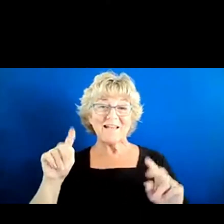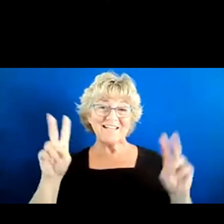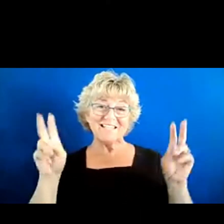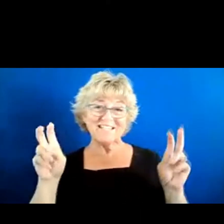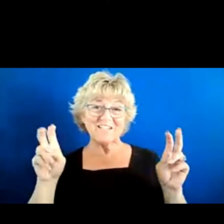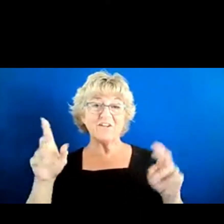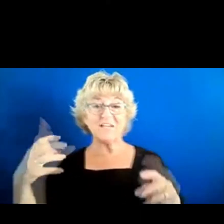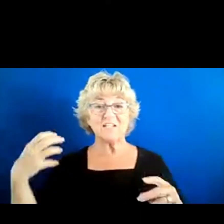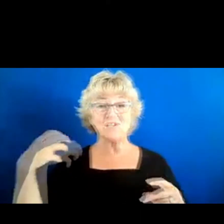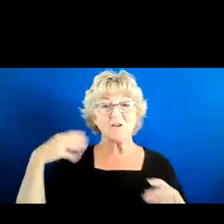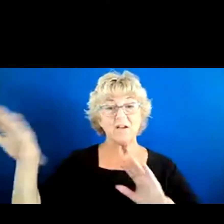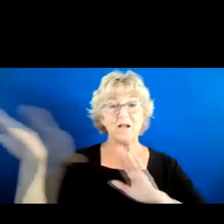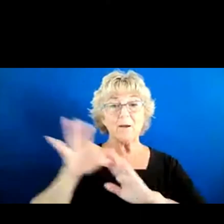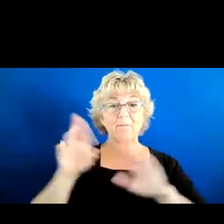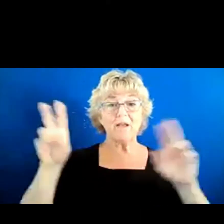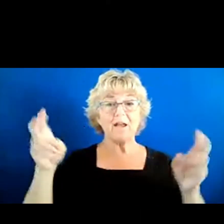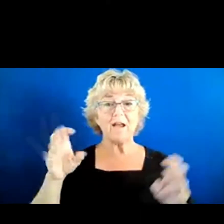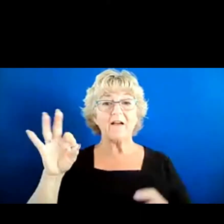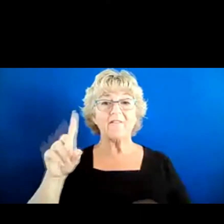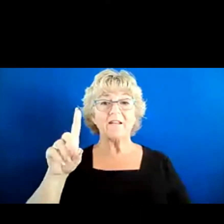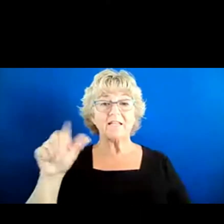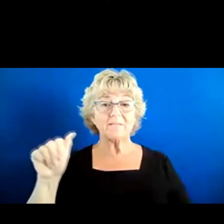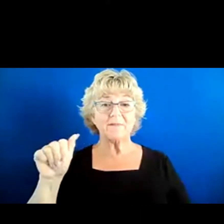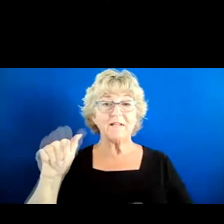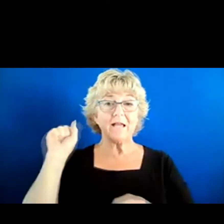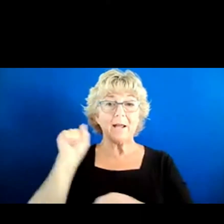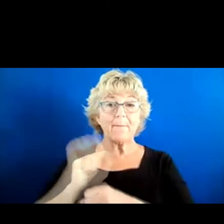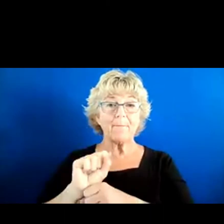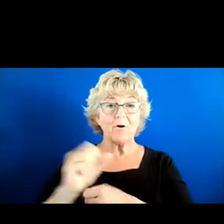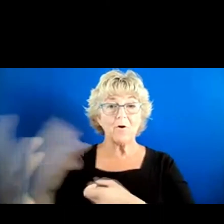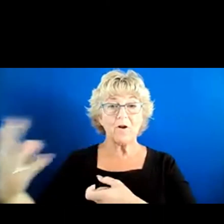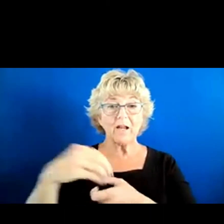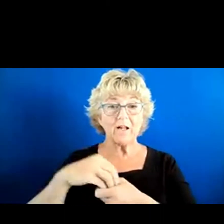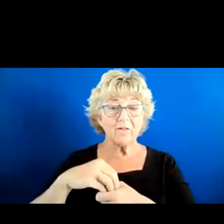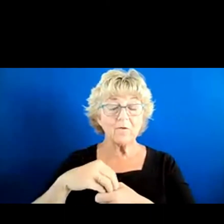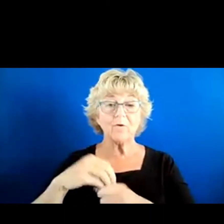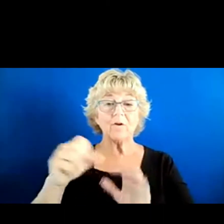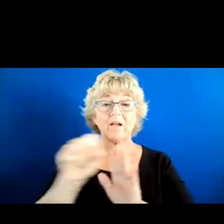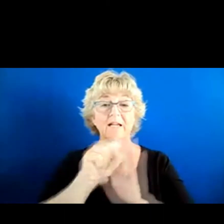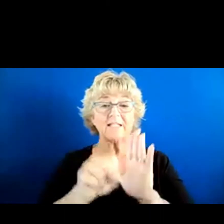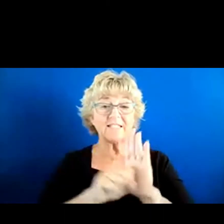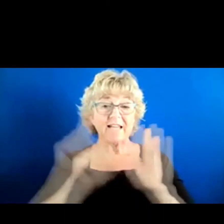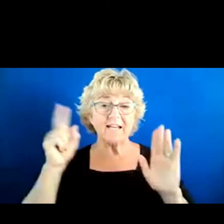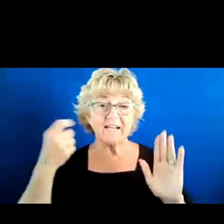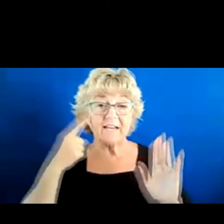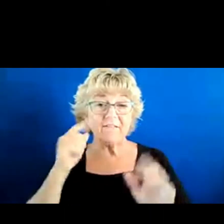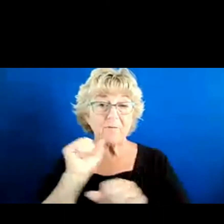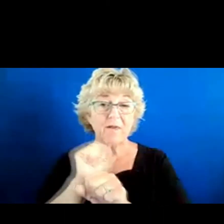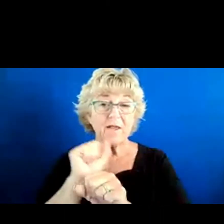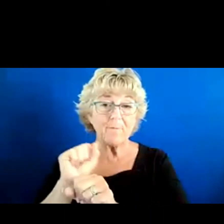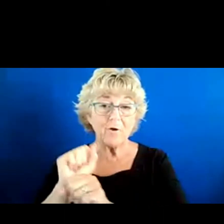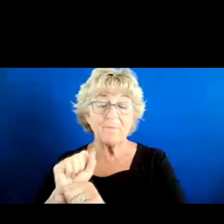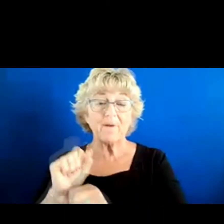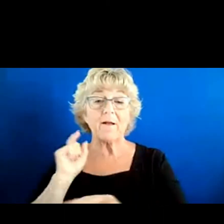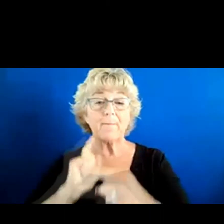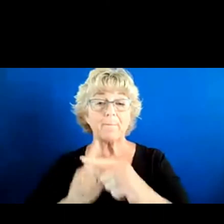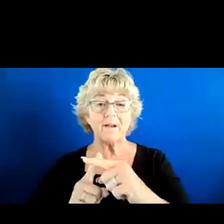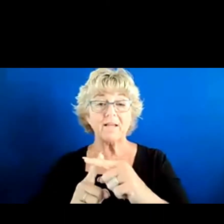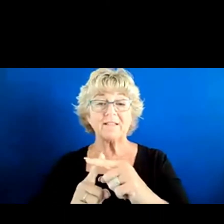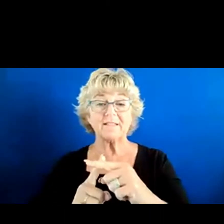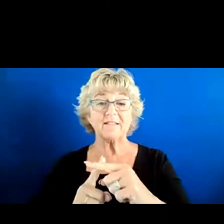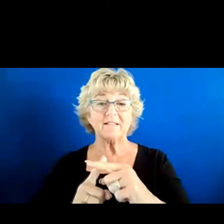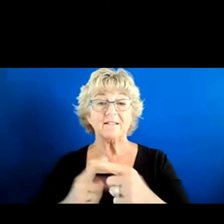chair, and he picked the topic of disability employment, including state government employment, but also kind of